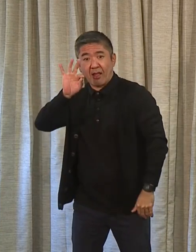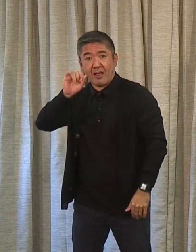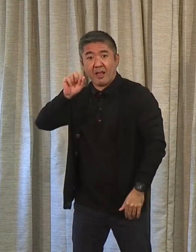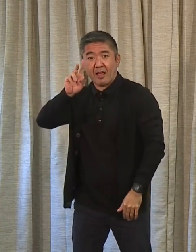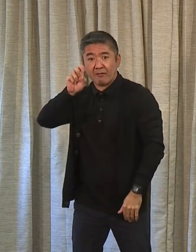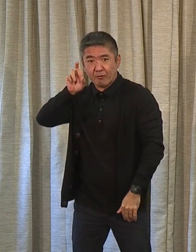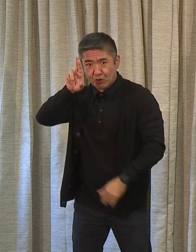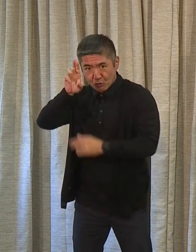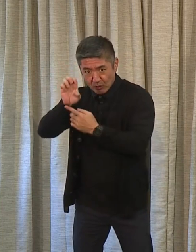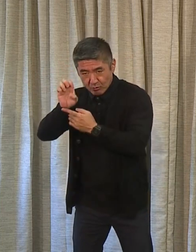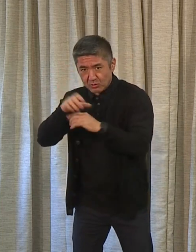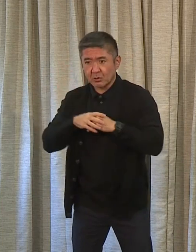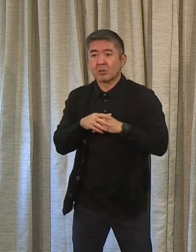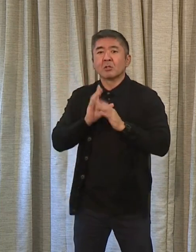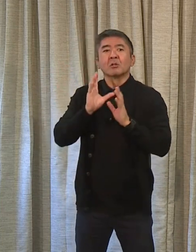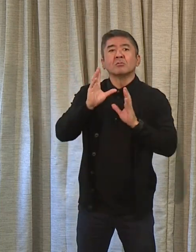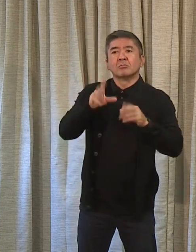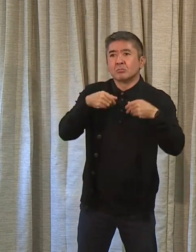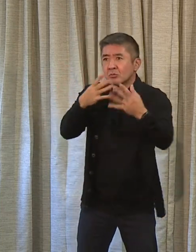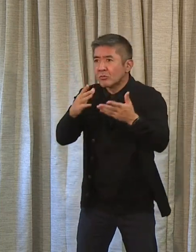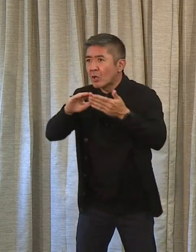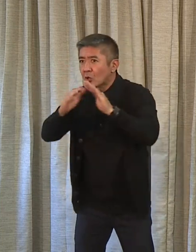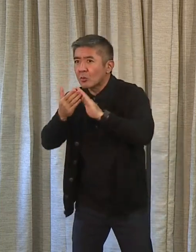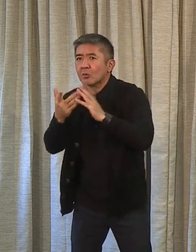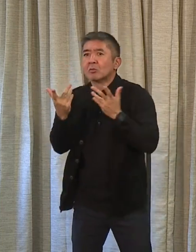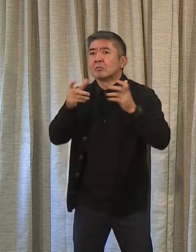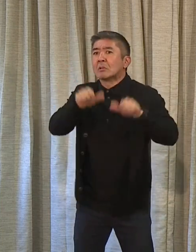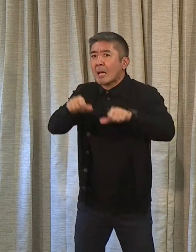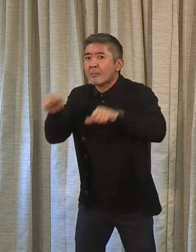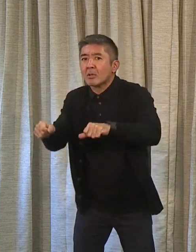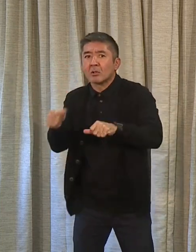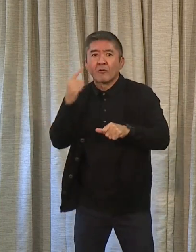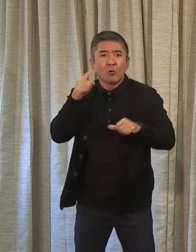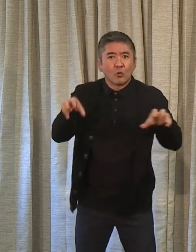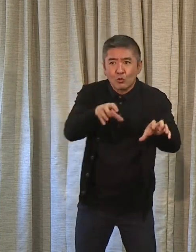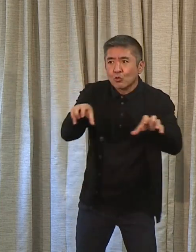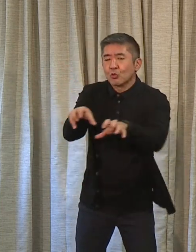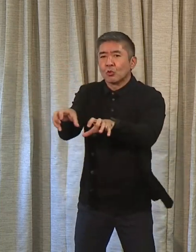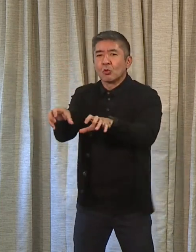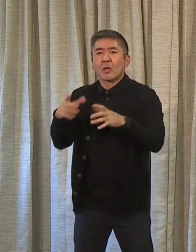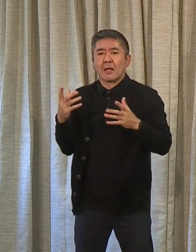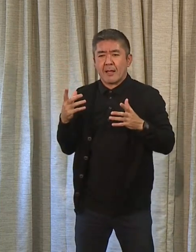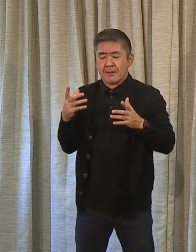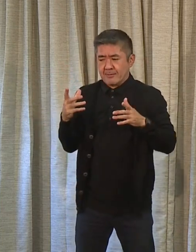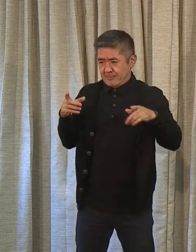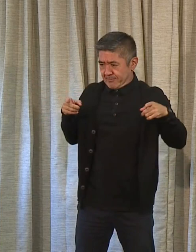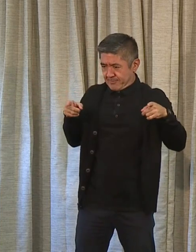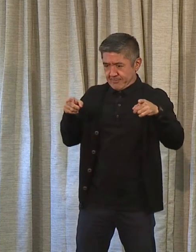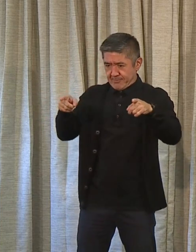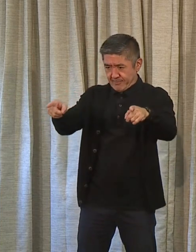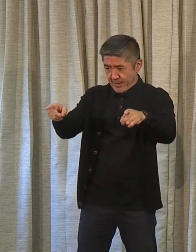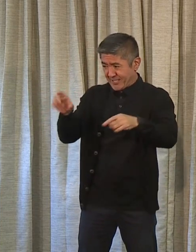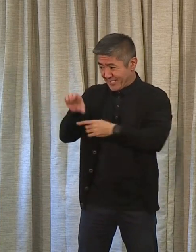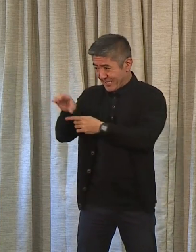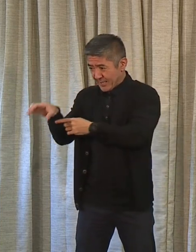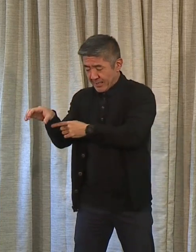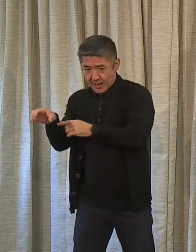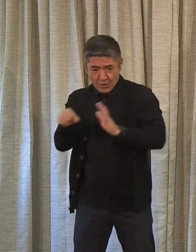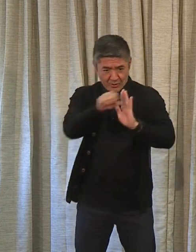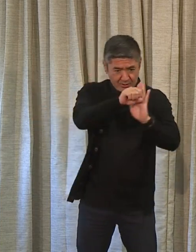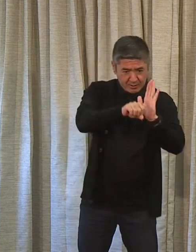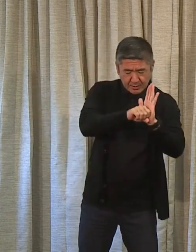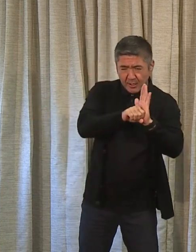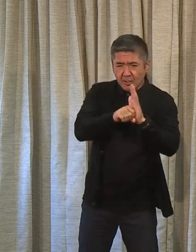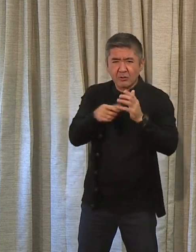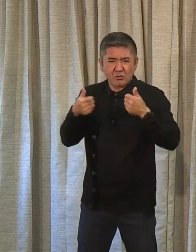for connecting communities and providing capacity. And we aligned our city and county efforts with the state in this regard in